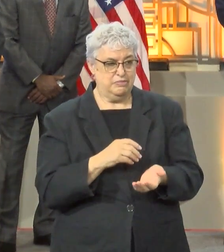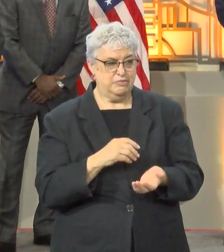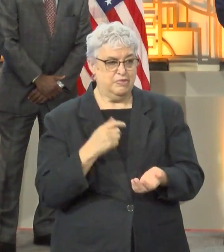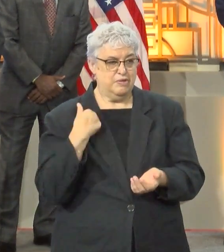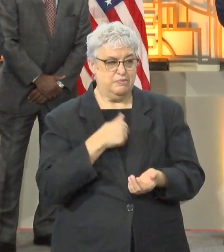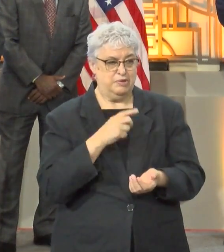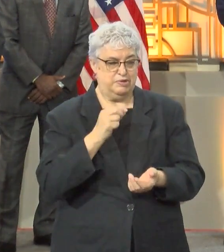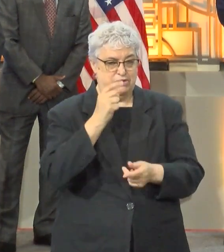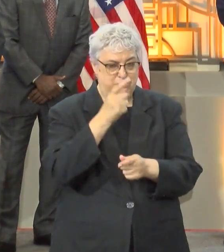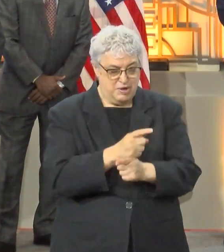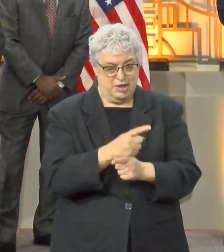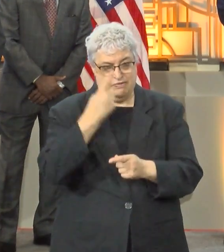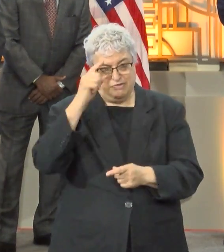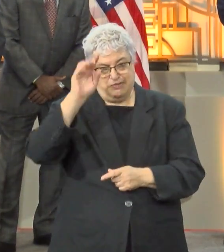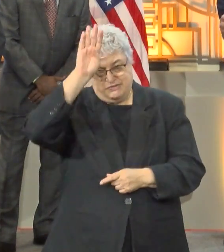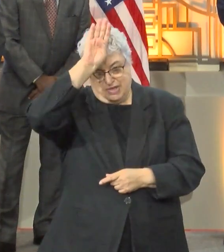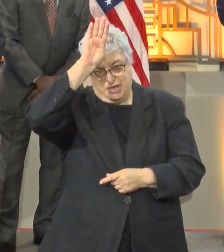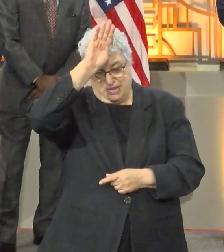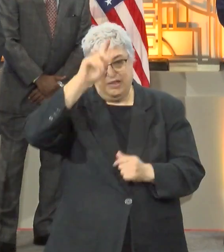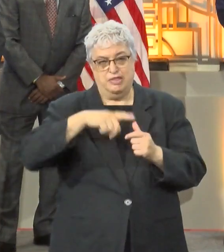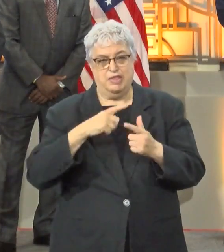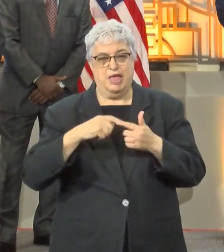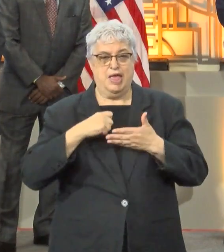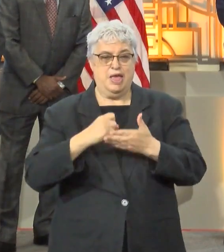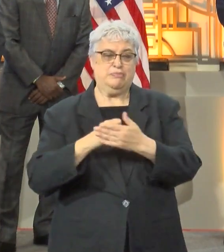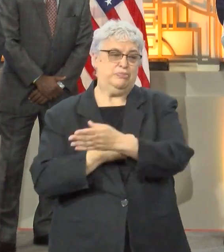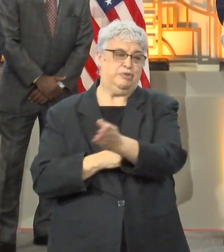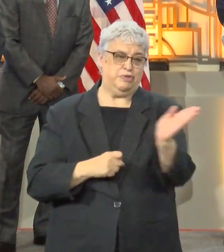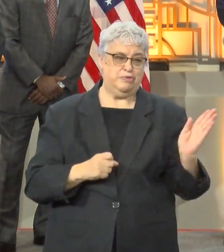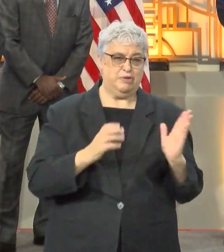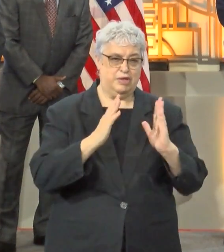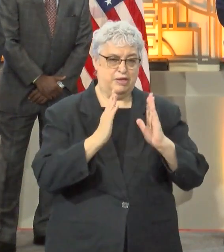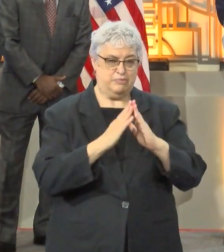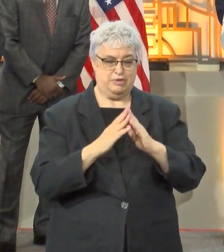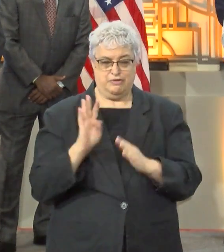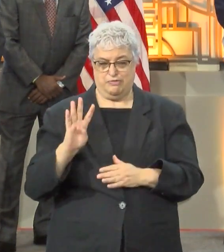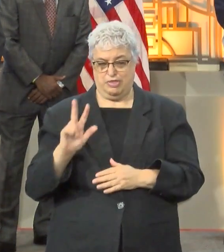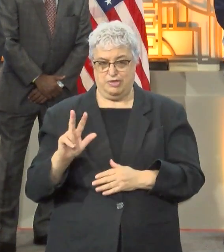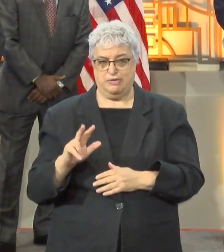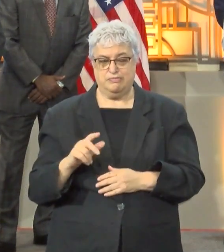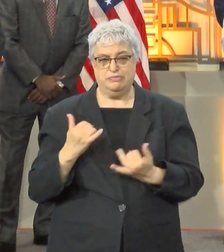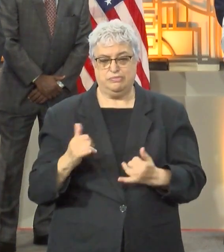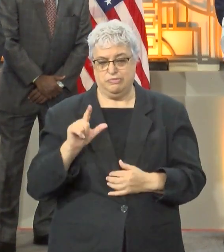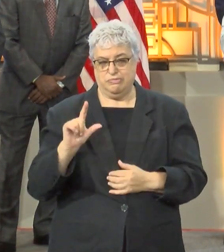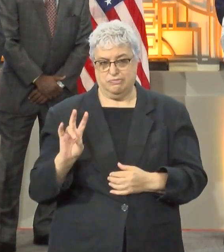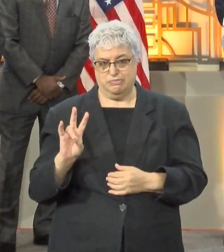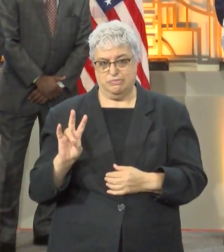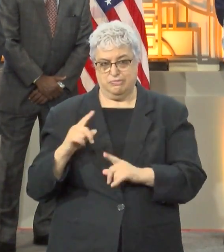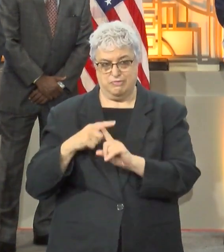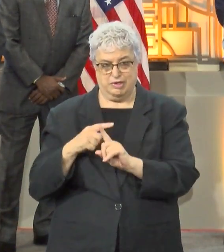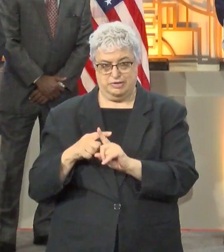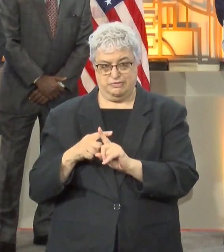we're doing the right thing for our firefighters as they do the right thing for this community. So 43 firefighters, 27 of them are